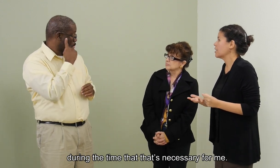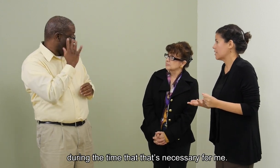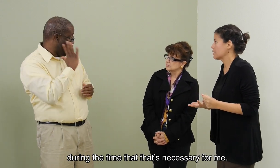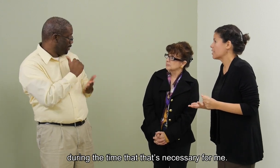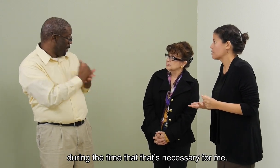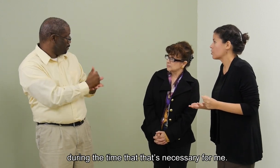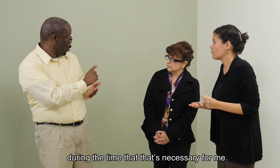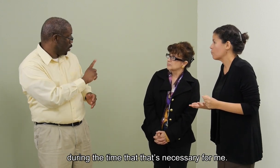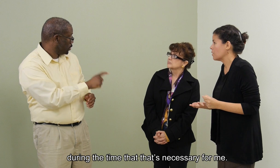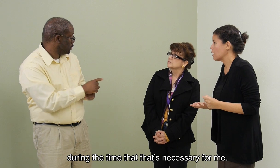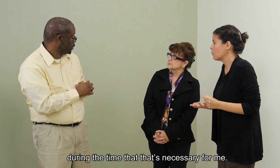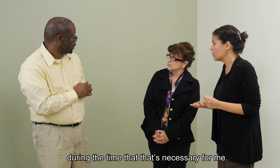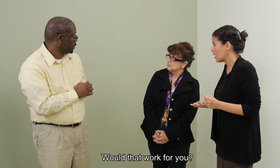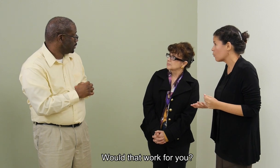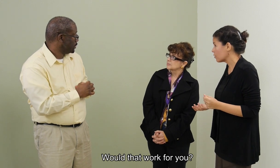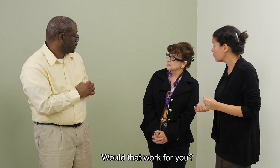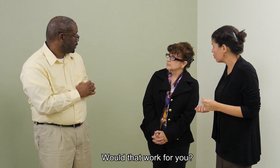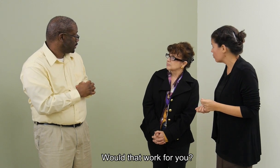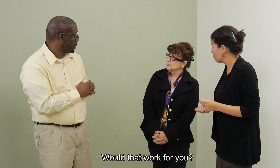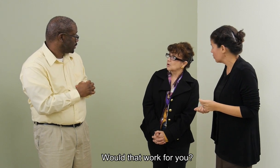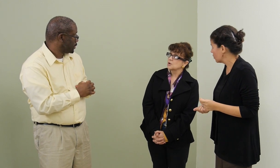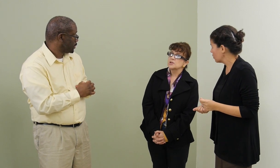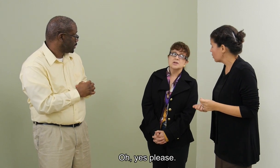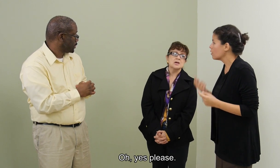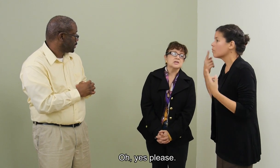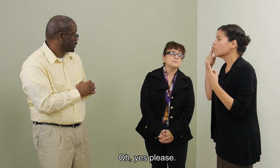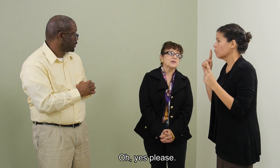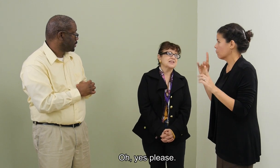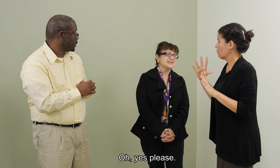that's necessary for me, would that work for you? Oh, yes. Please.